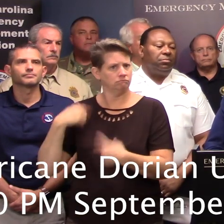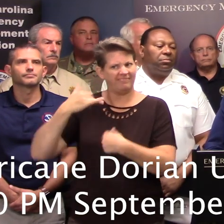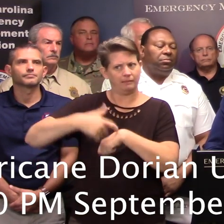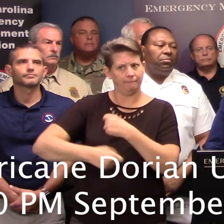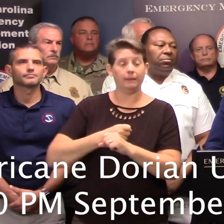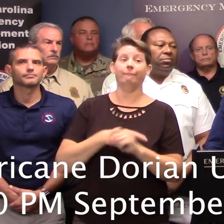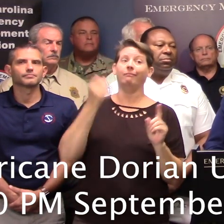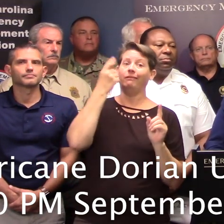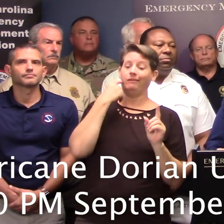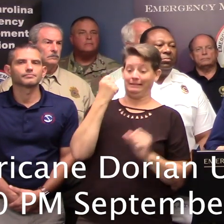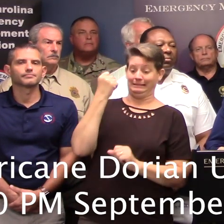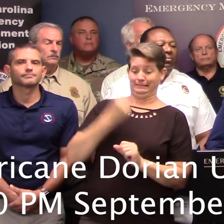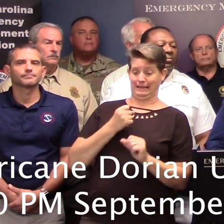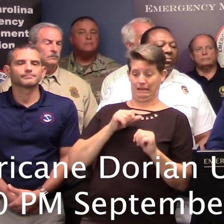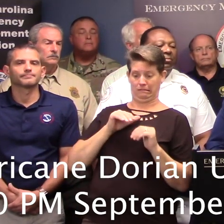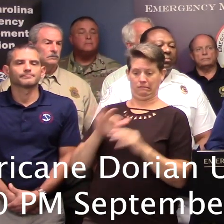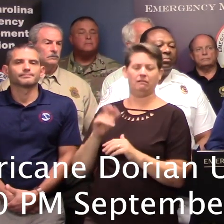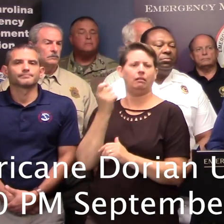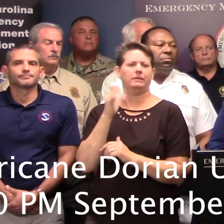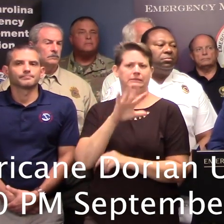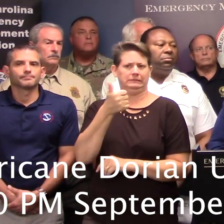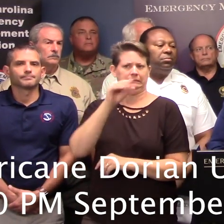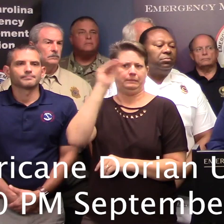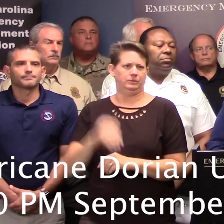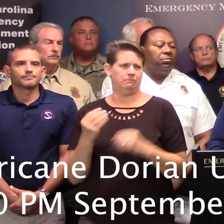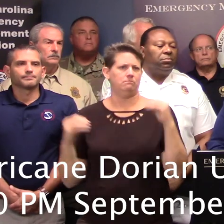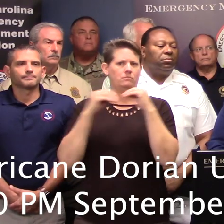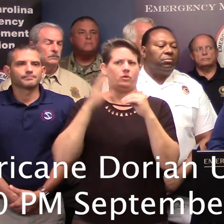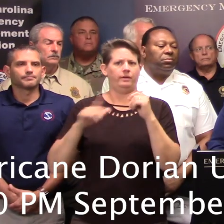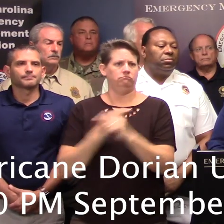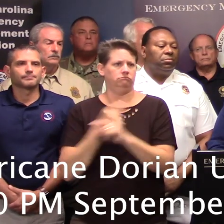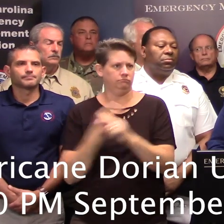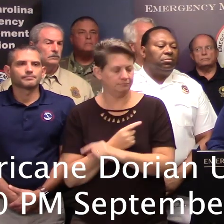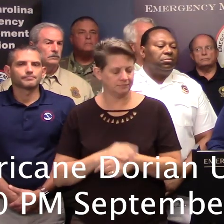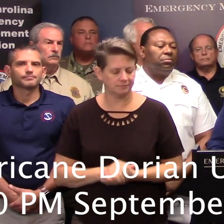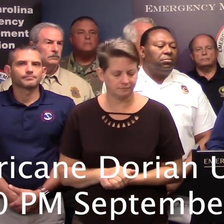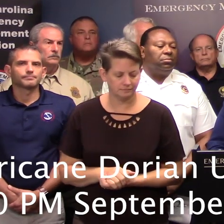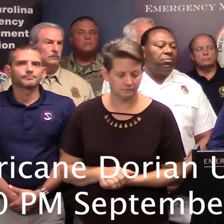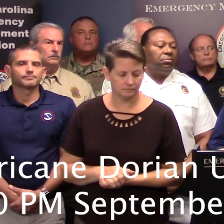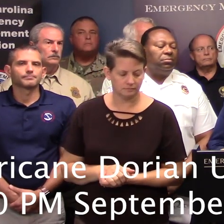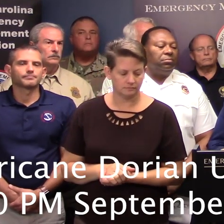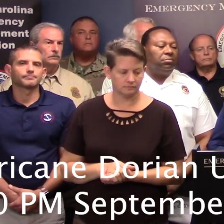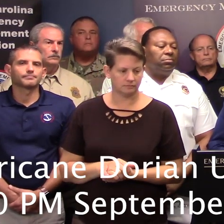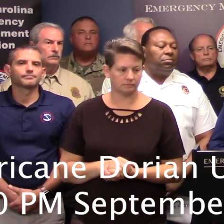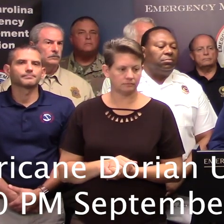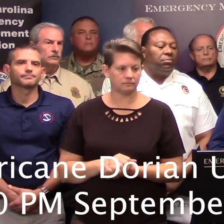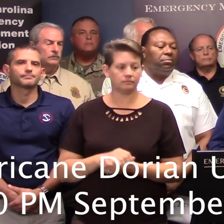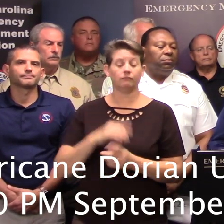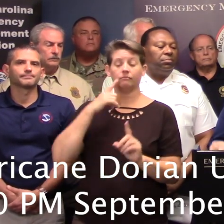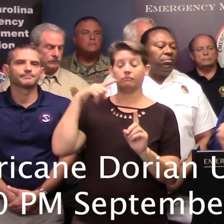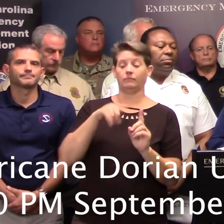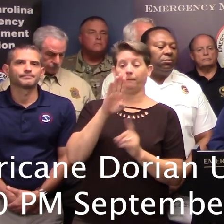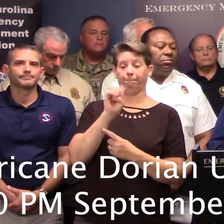southbound traffic is approximately 10% higher than traditional volumes. With regards to the Beaufort